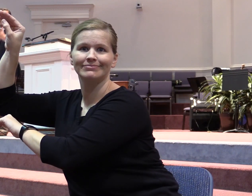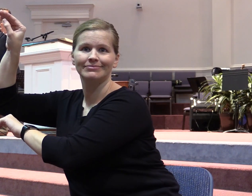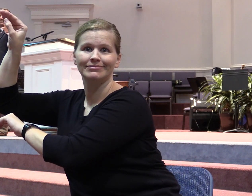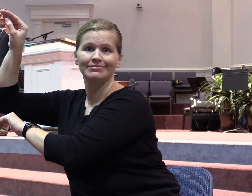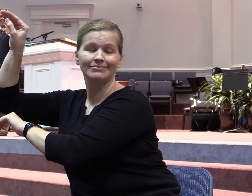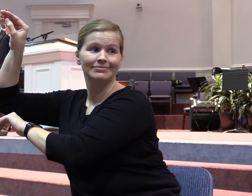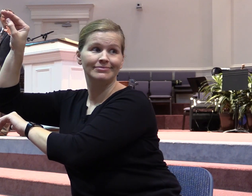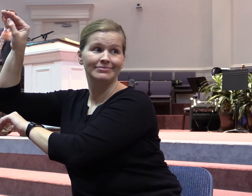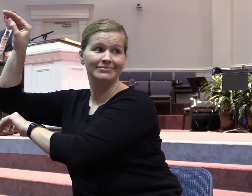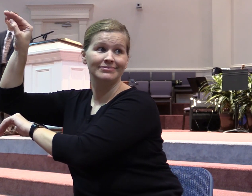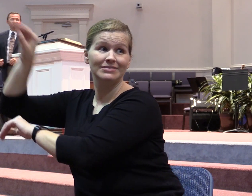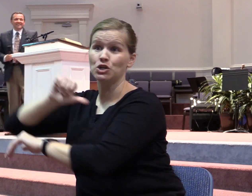That's right. That's right.